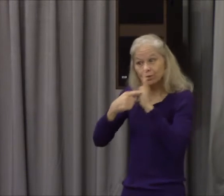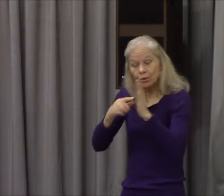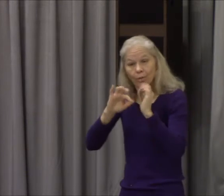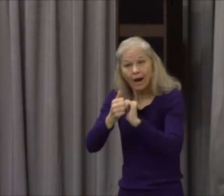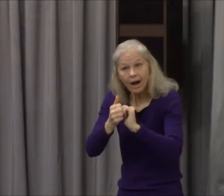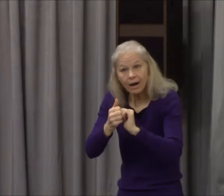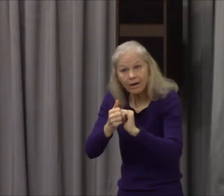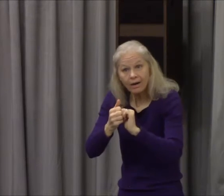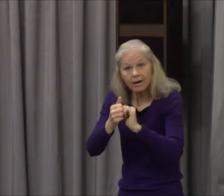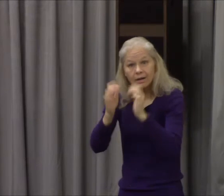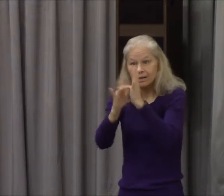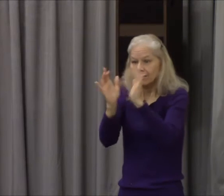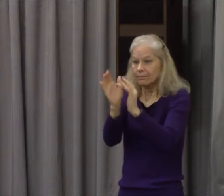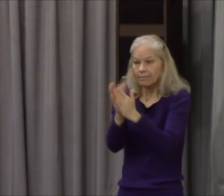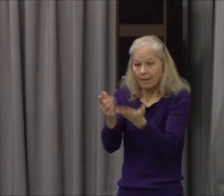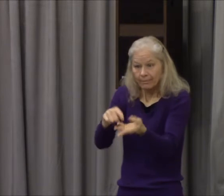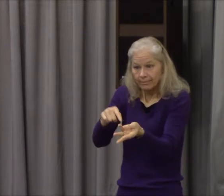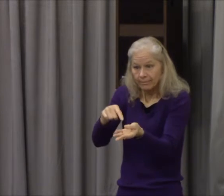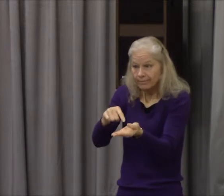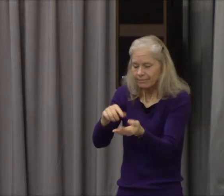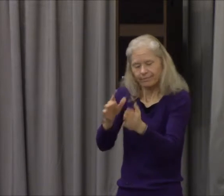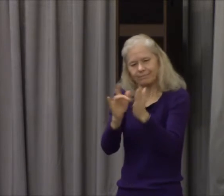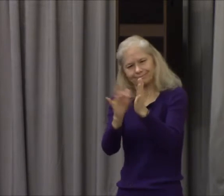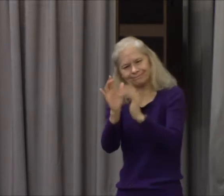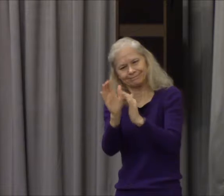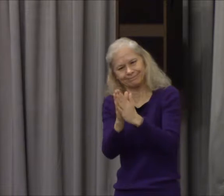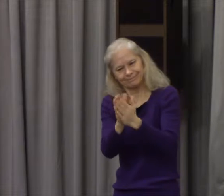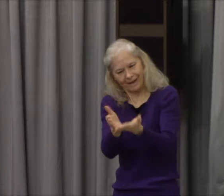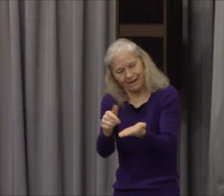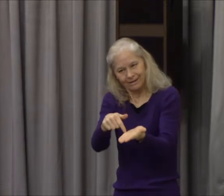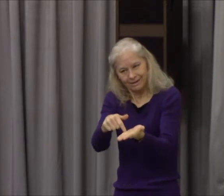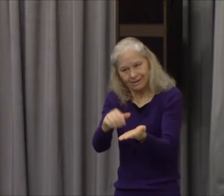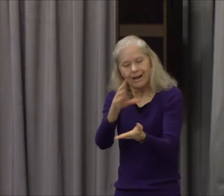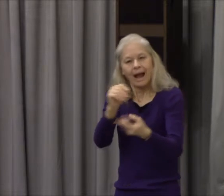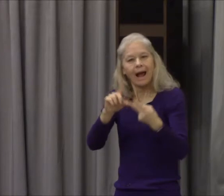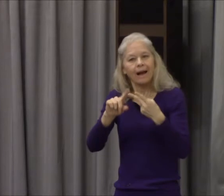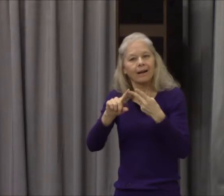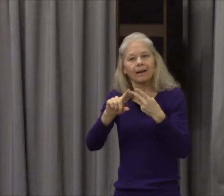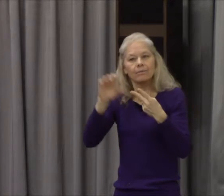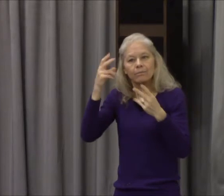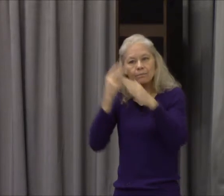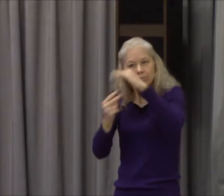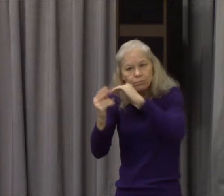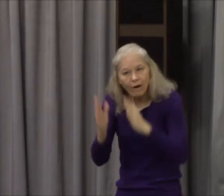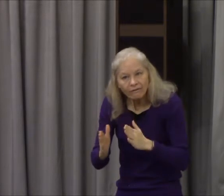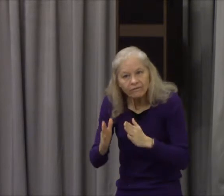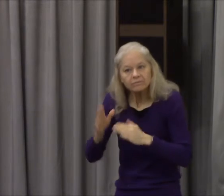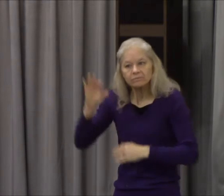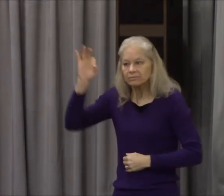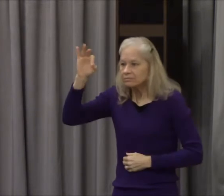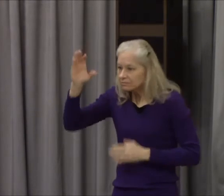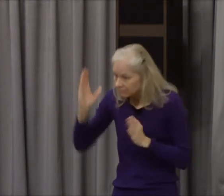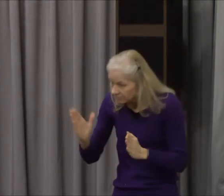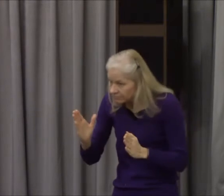Agnostics argue, agnostics are people saying, well, you can't, they say that you can't know God